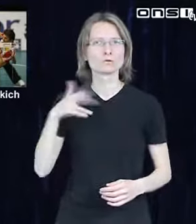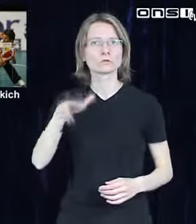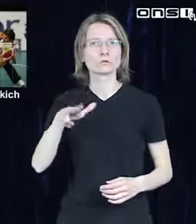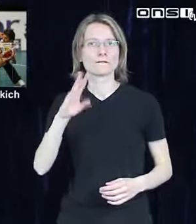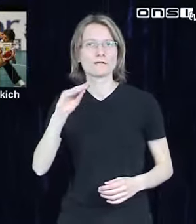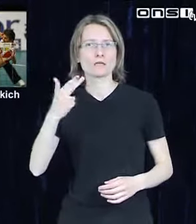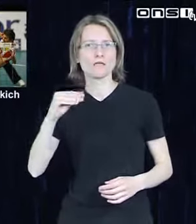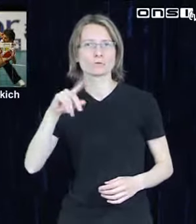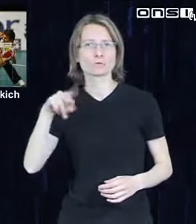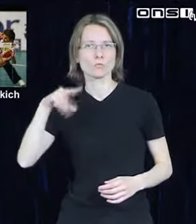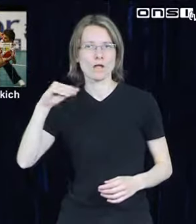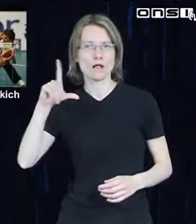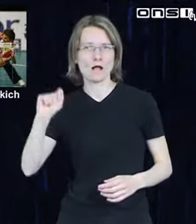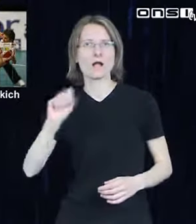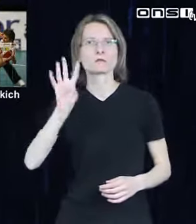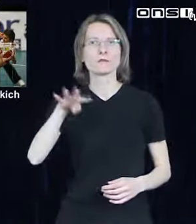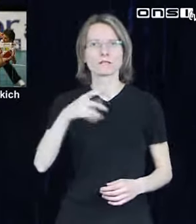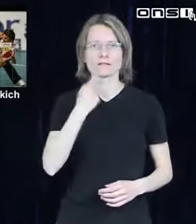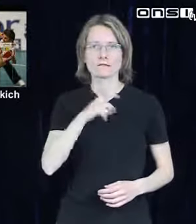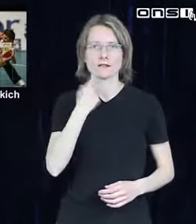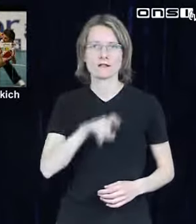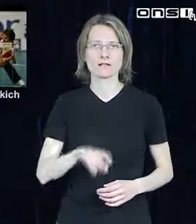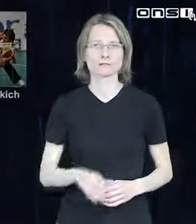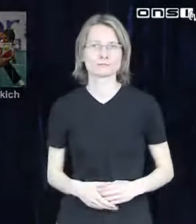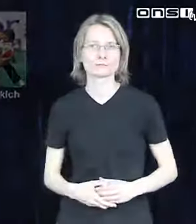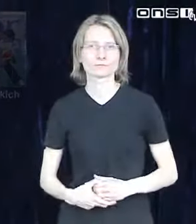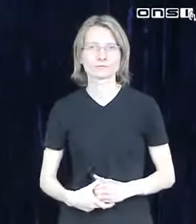fool about the age All I wanna say is that they don't really care about us